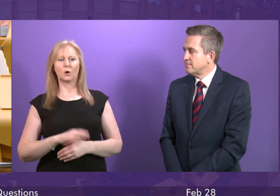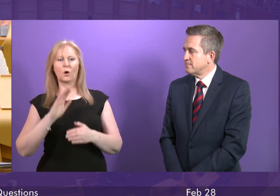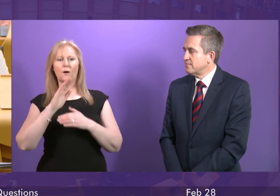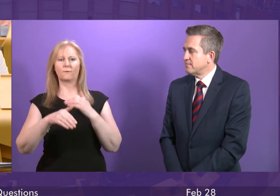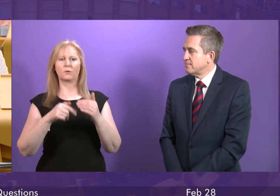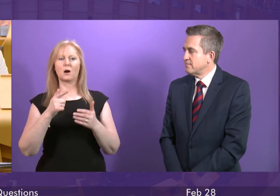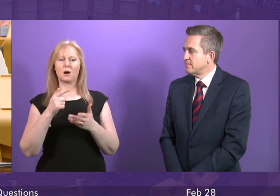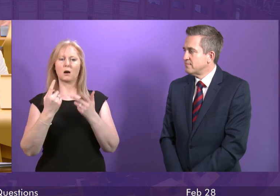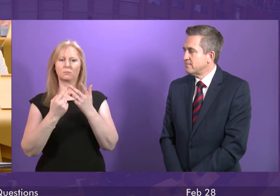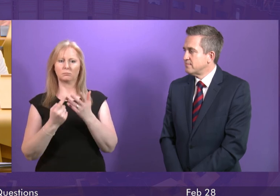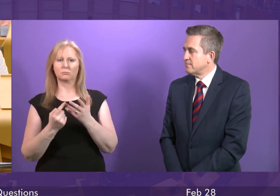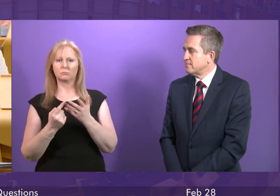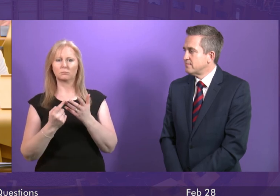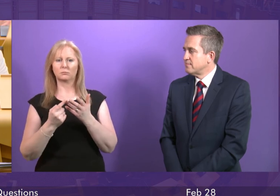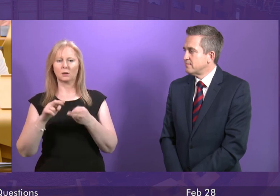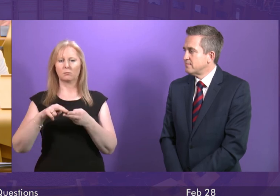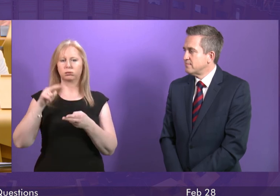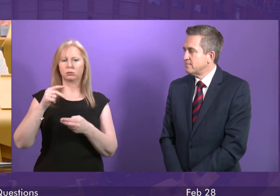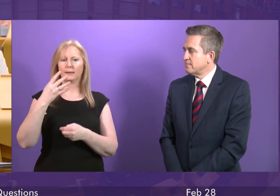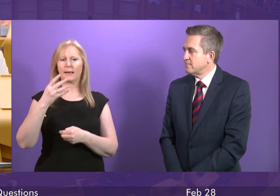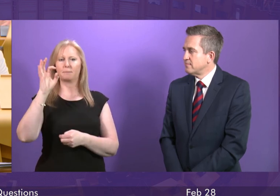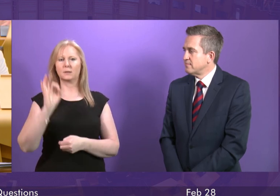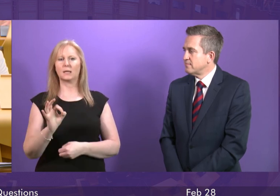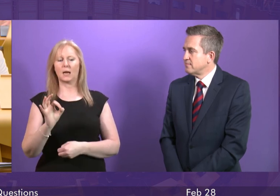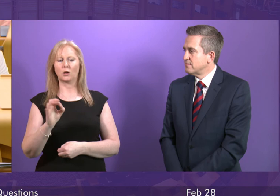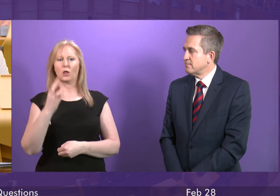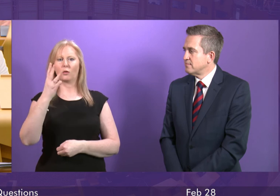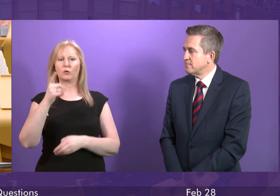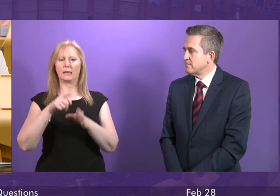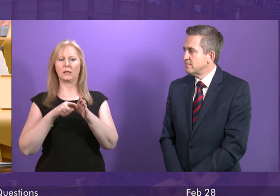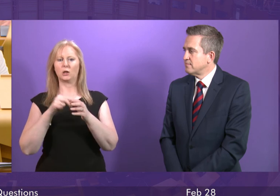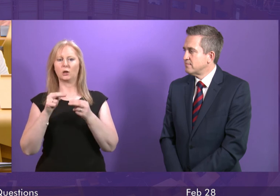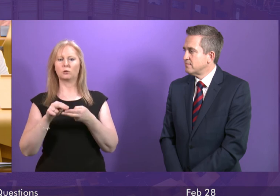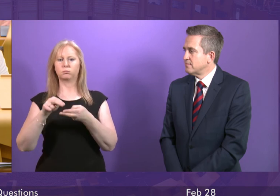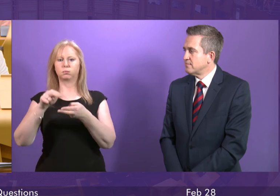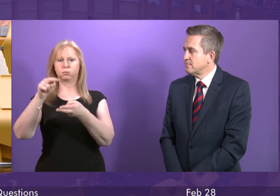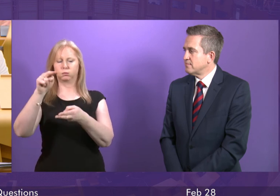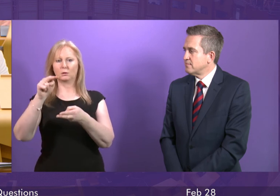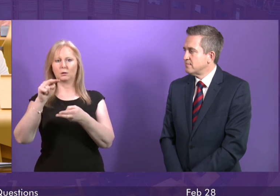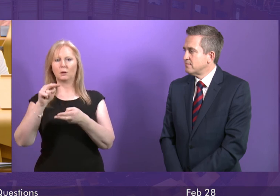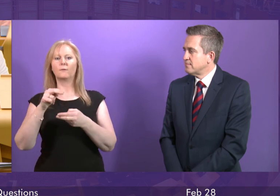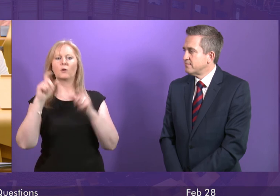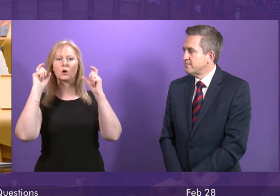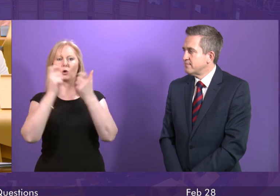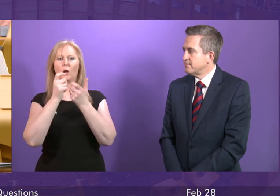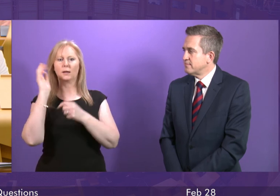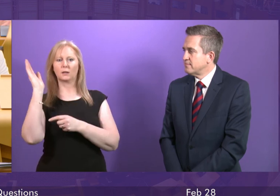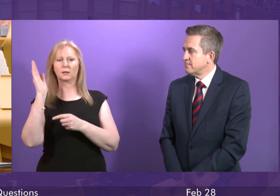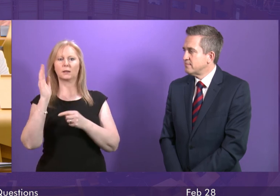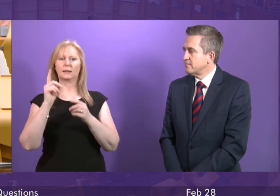average saw 9% pay increases over three years for college lecturers. And the EIS feeler view that as